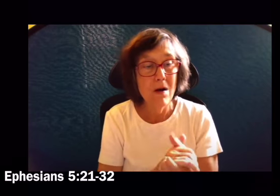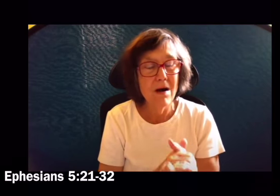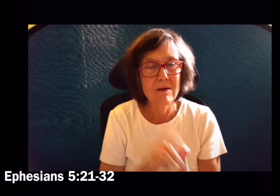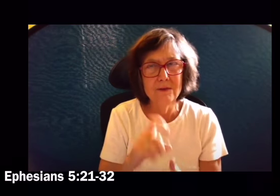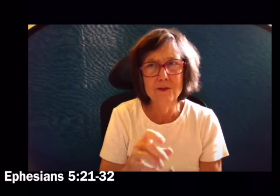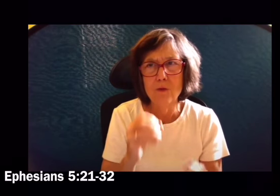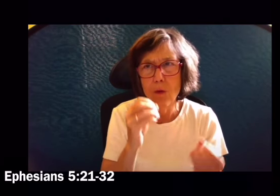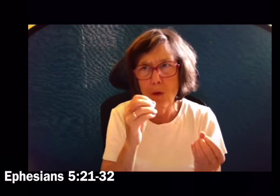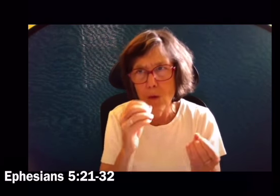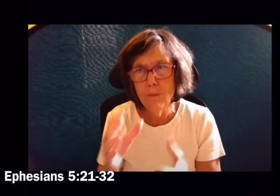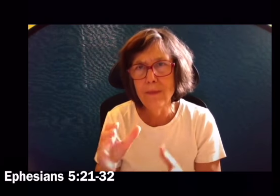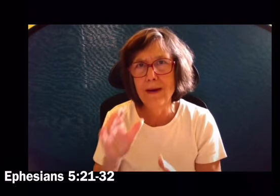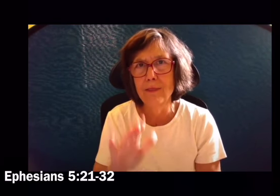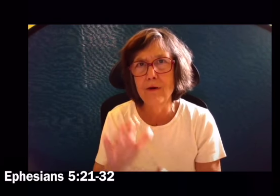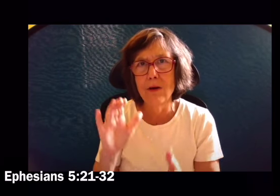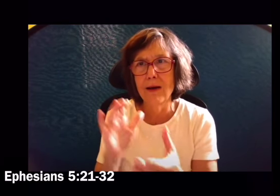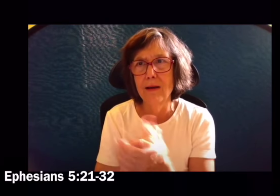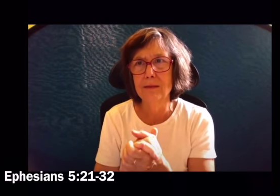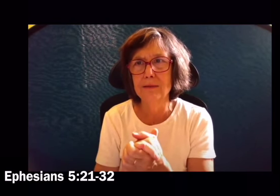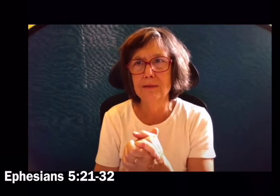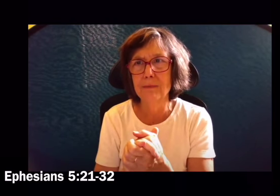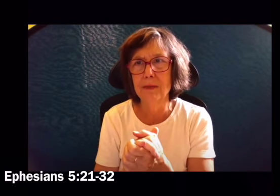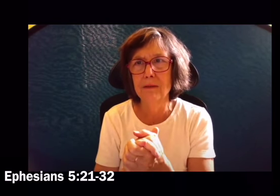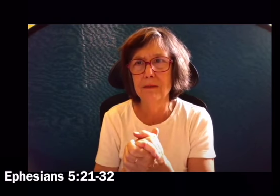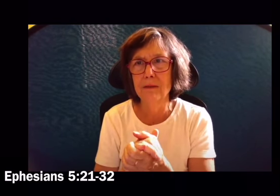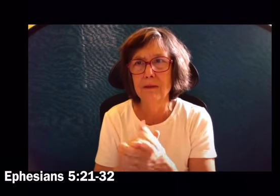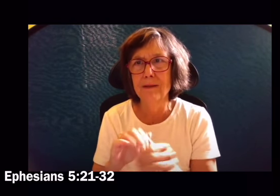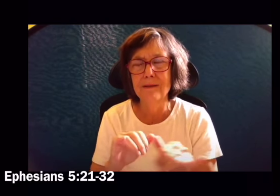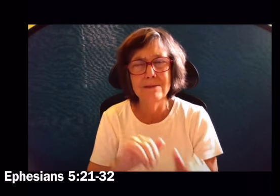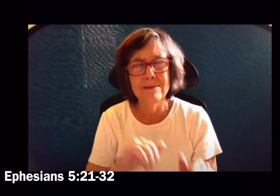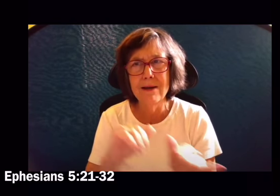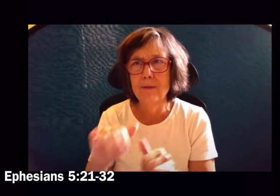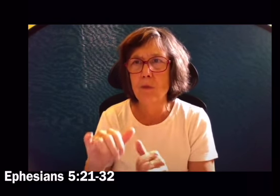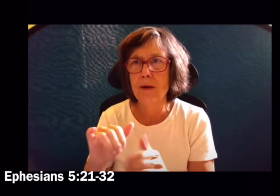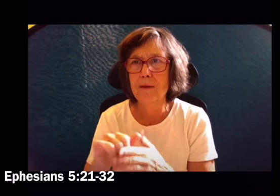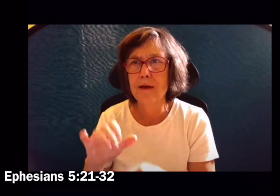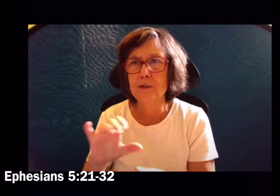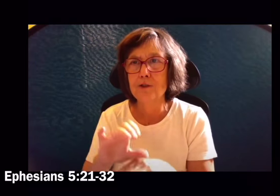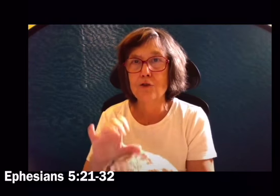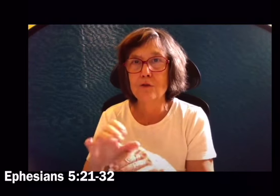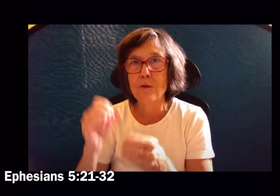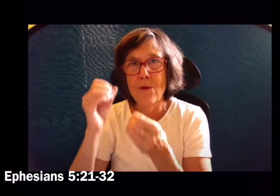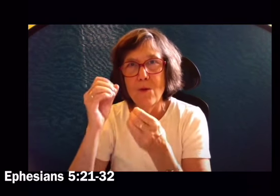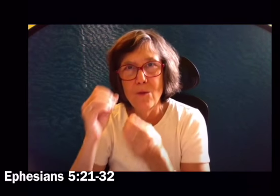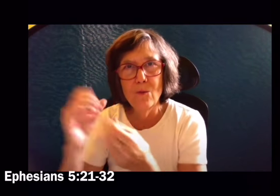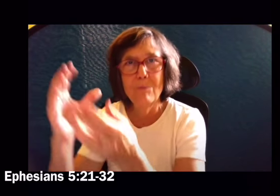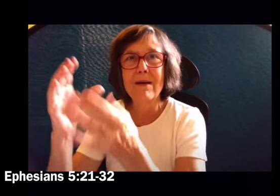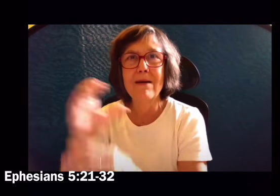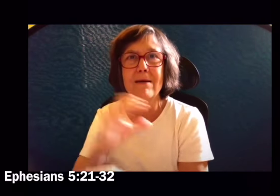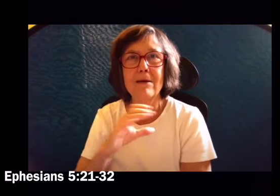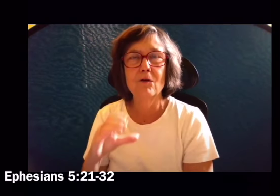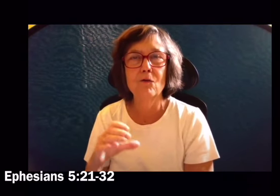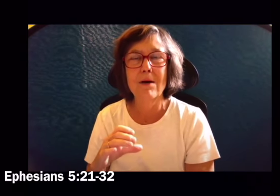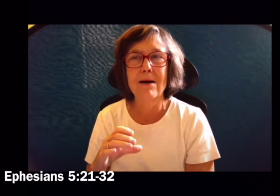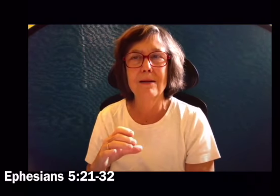to Christ. So wives should be subordinate to their husbands in everything.